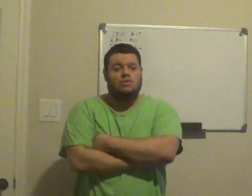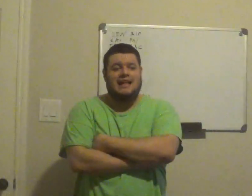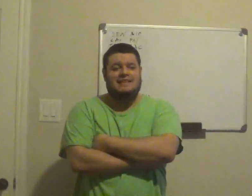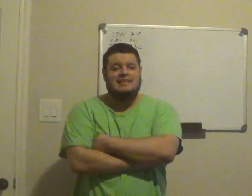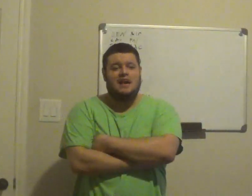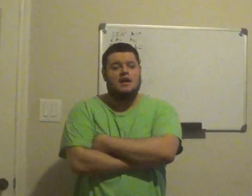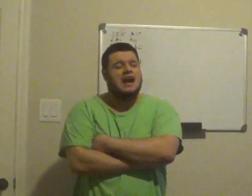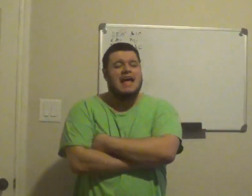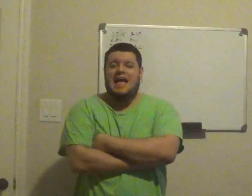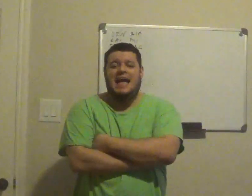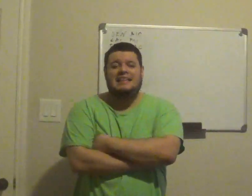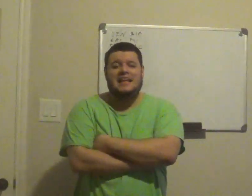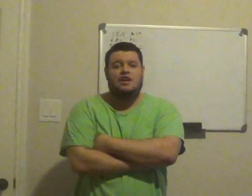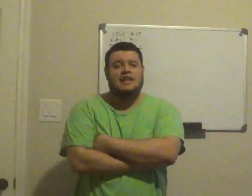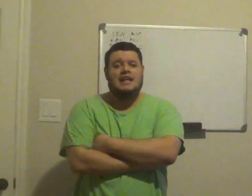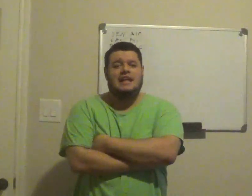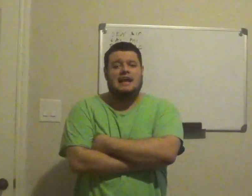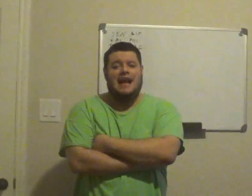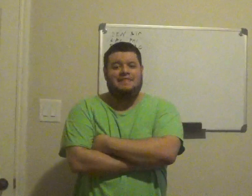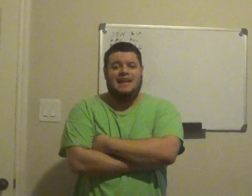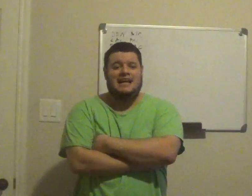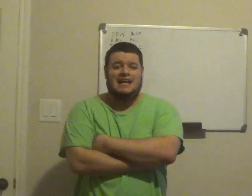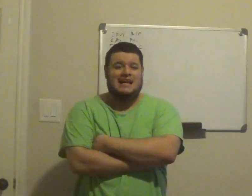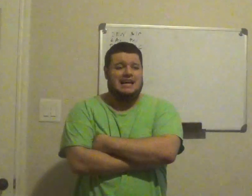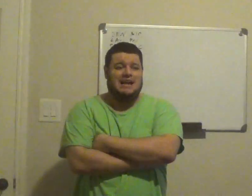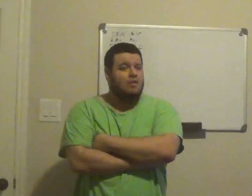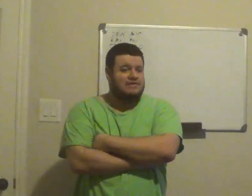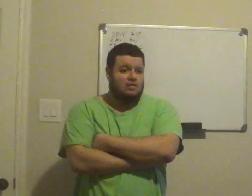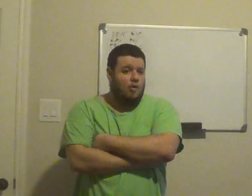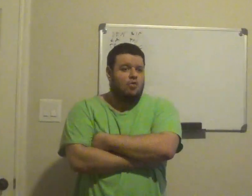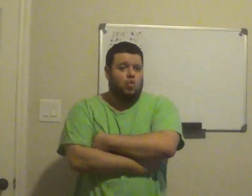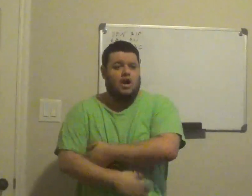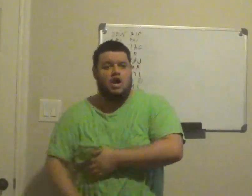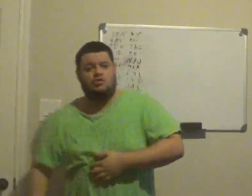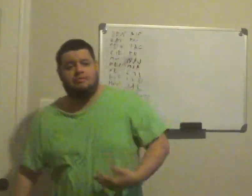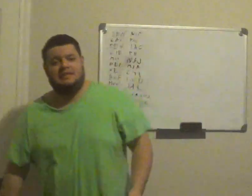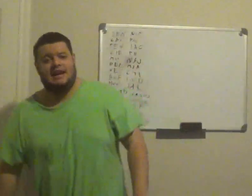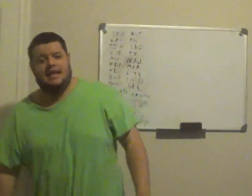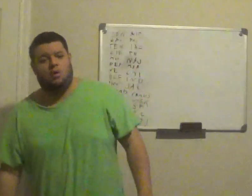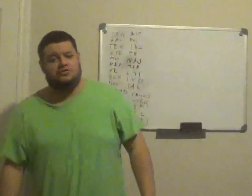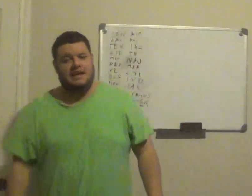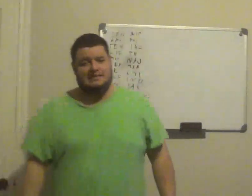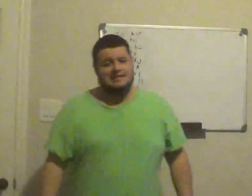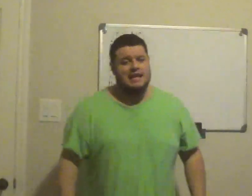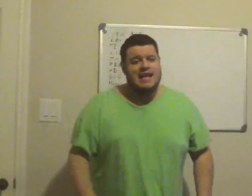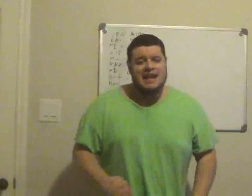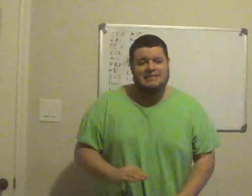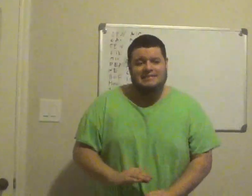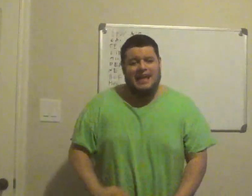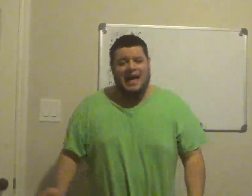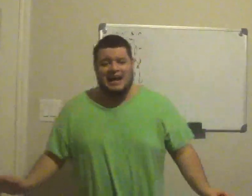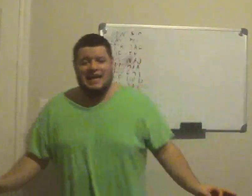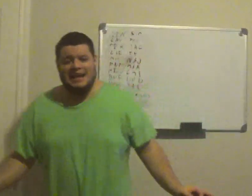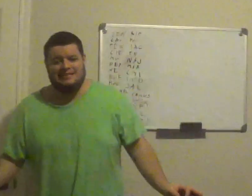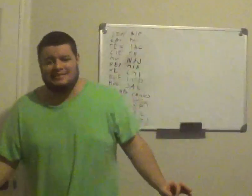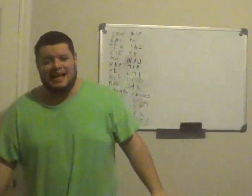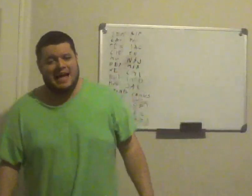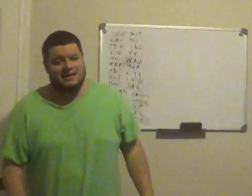year, and literally, I think, it was almost 100% Eagles fans, it is sad, it is sad,